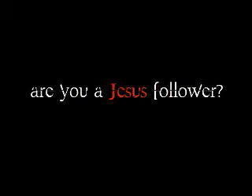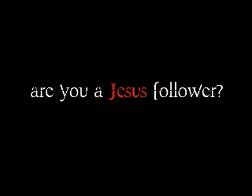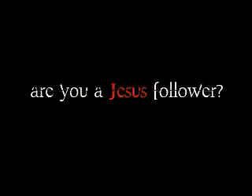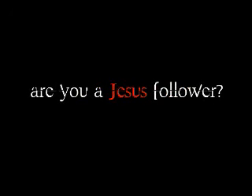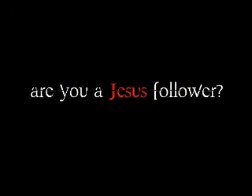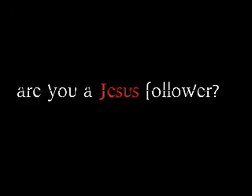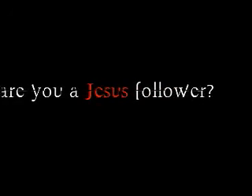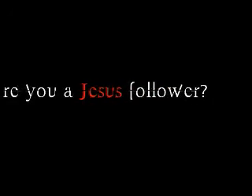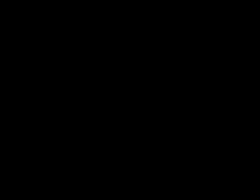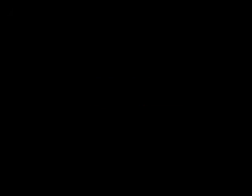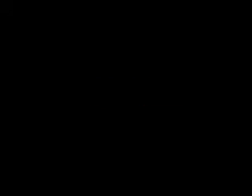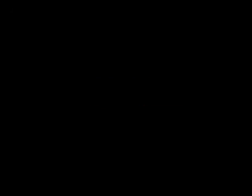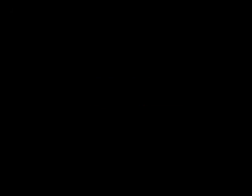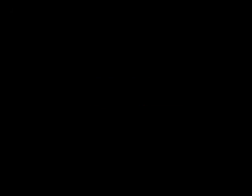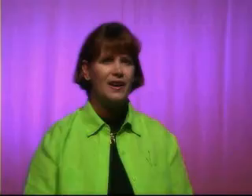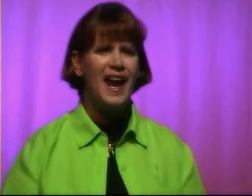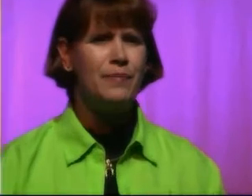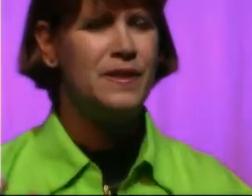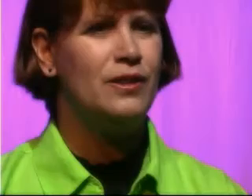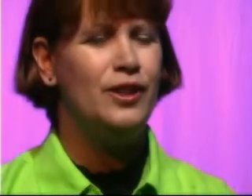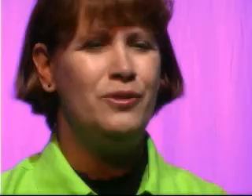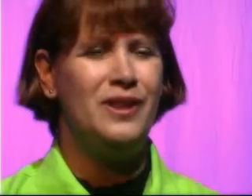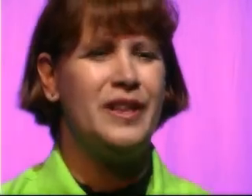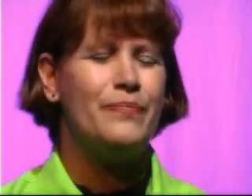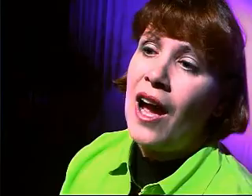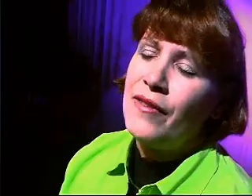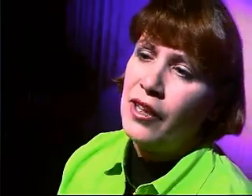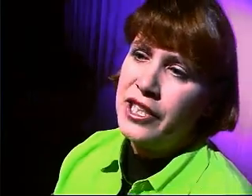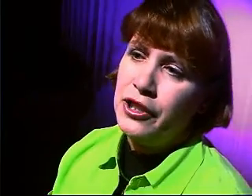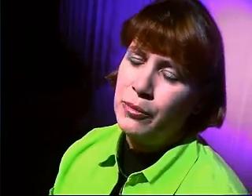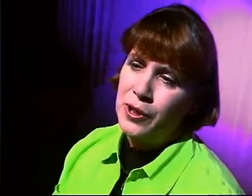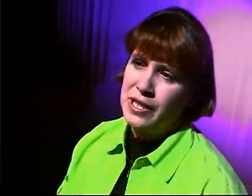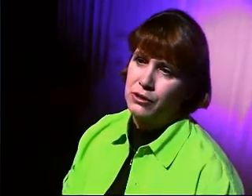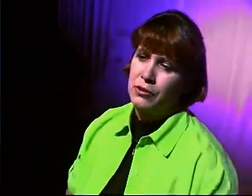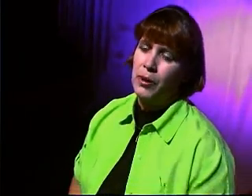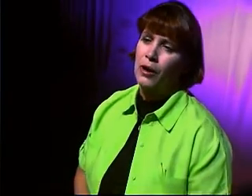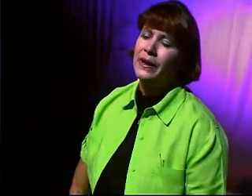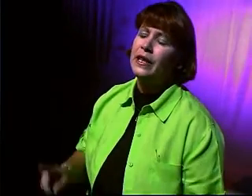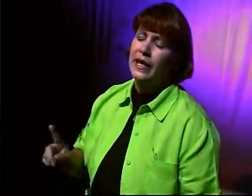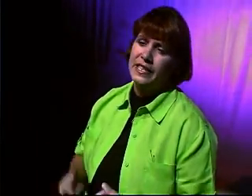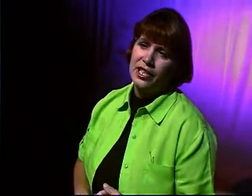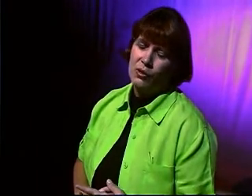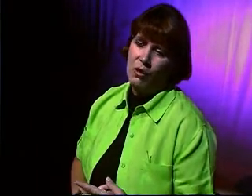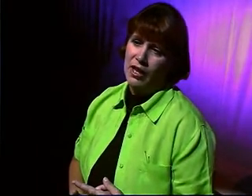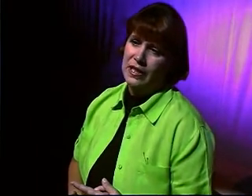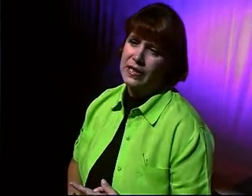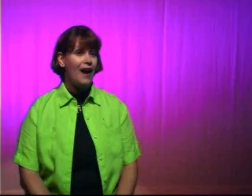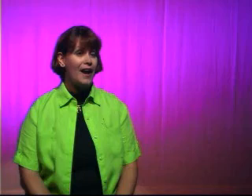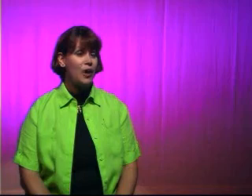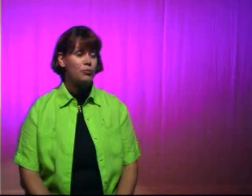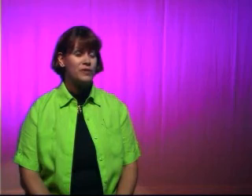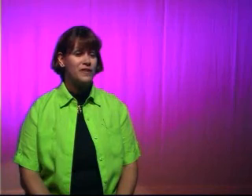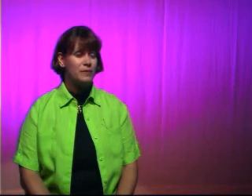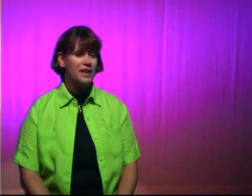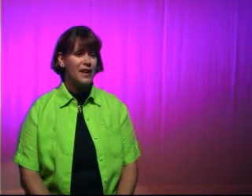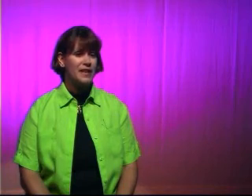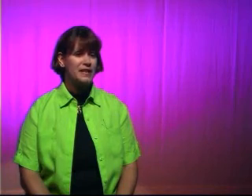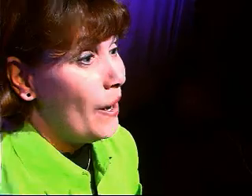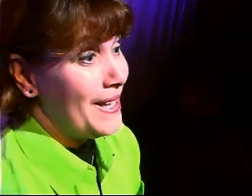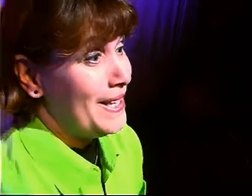Am I a Jesus follower? Absolutely. I volunteer in the preschool department. I teach Awanas. I help with VBS. What can